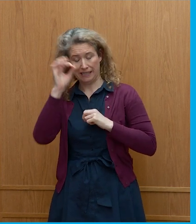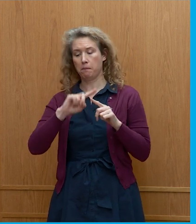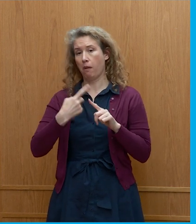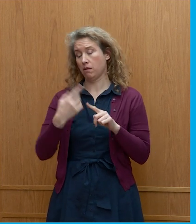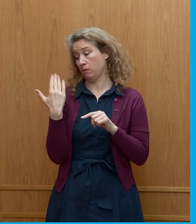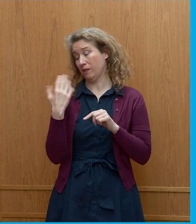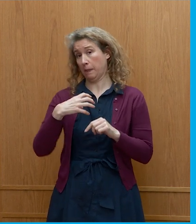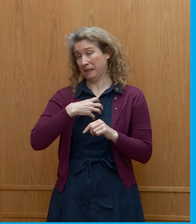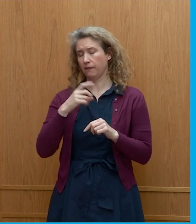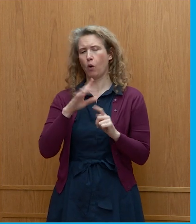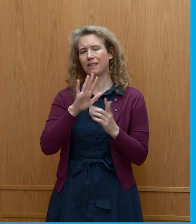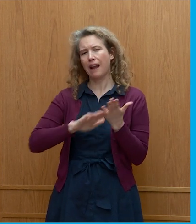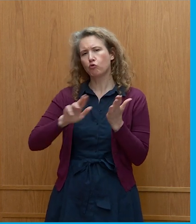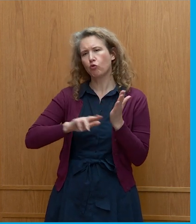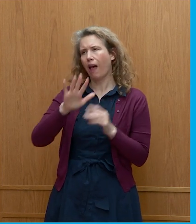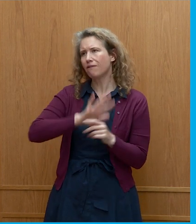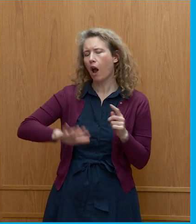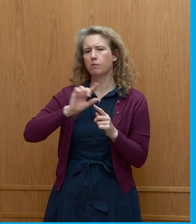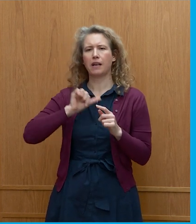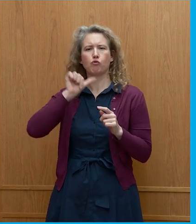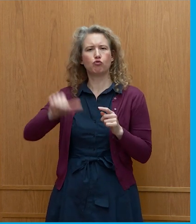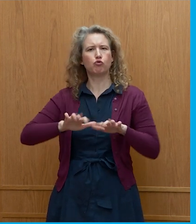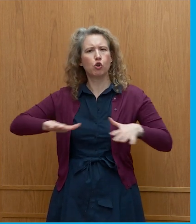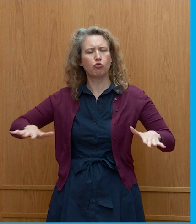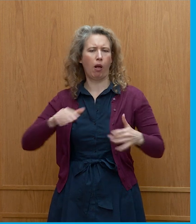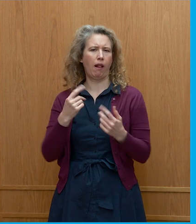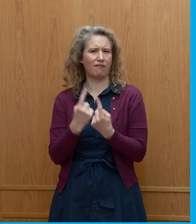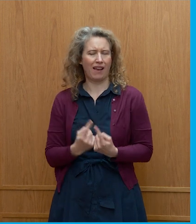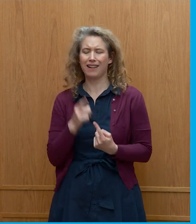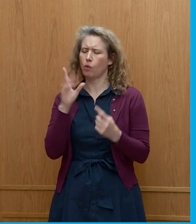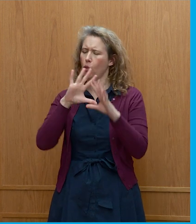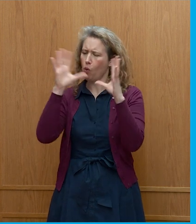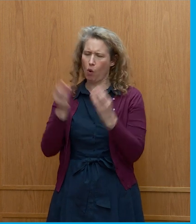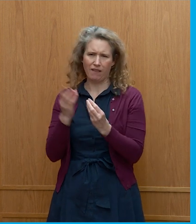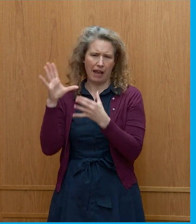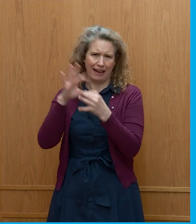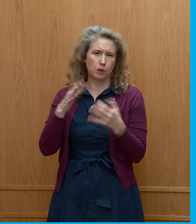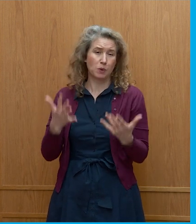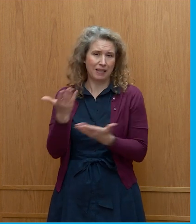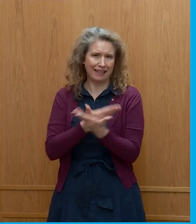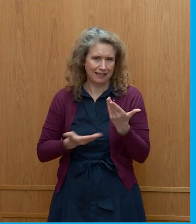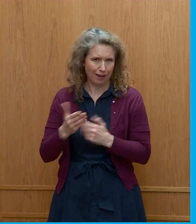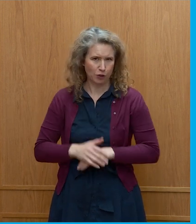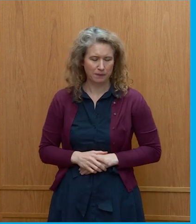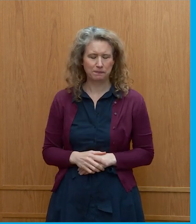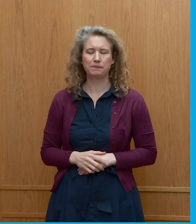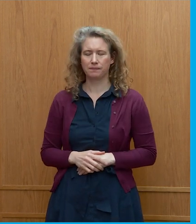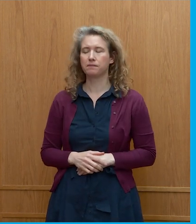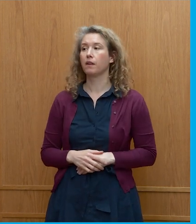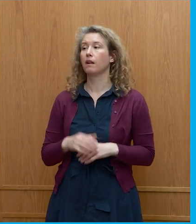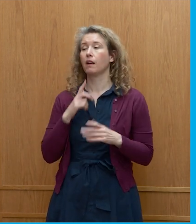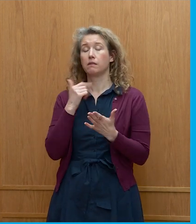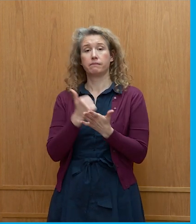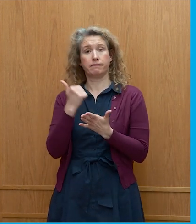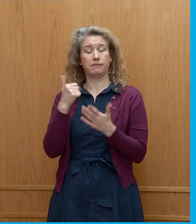for the Natural Environment and Rural Affairs, which is all relevant to today's discussion. And it's great